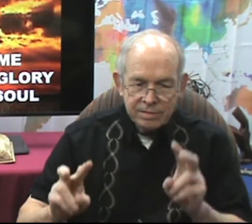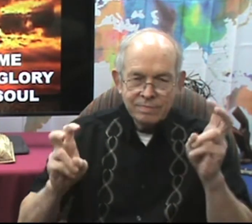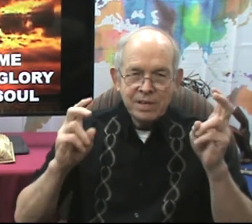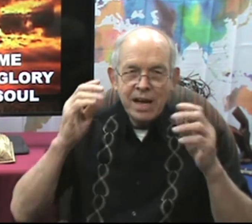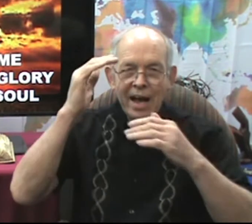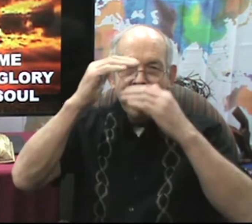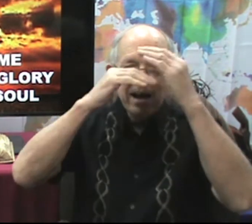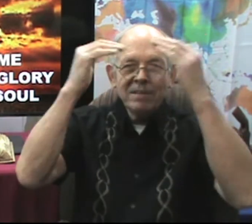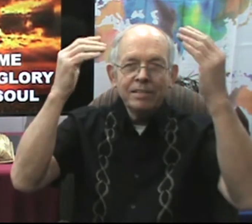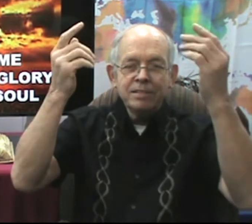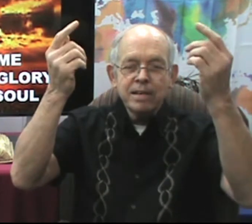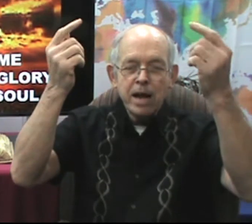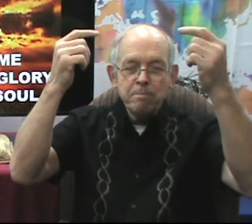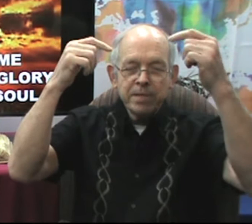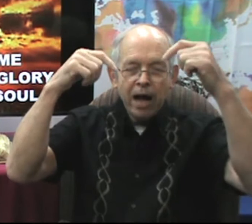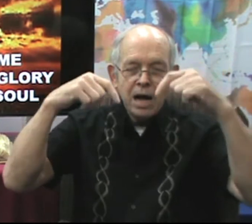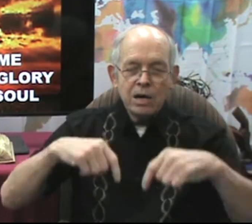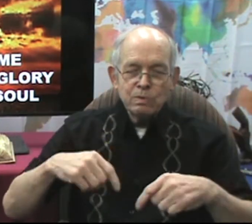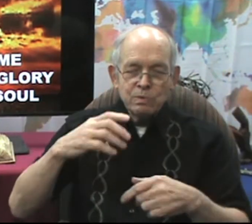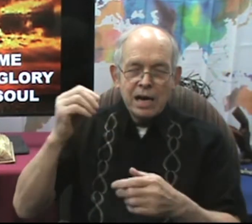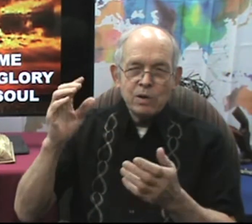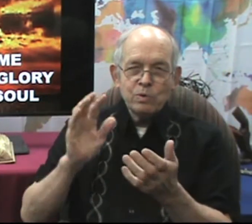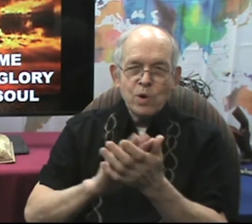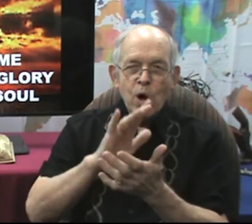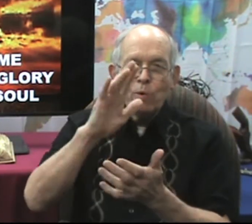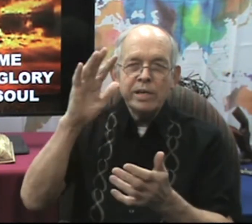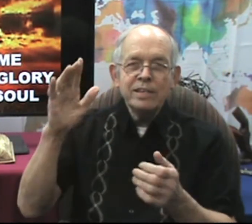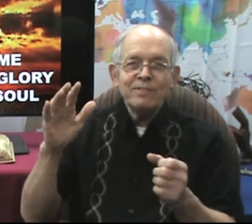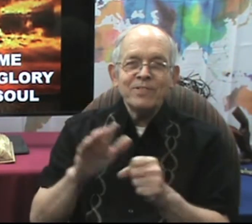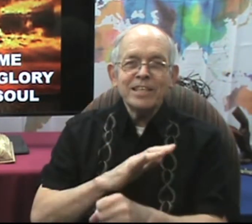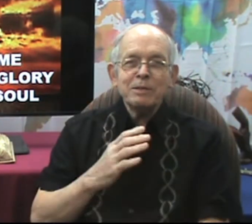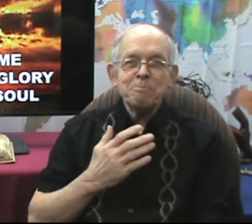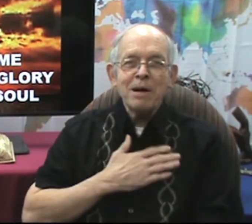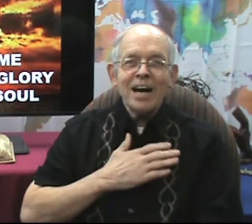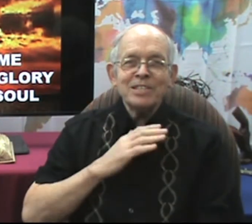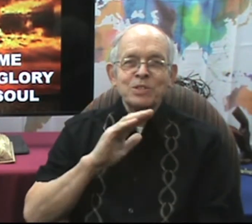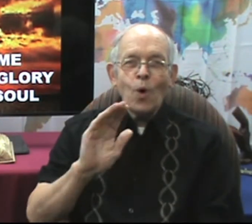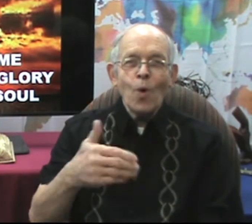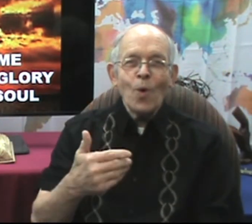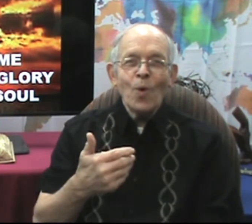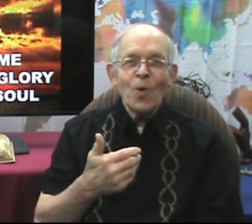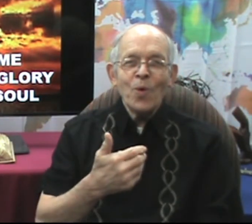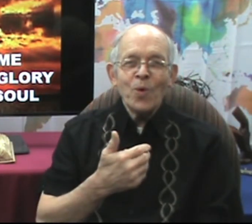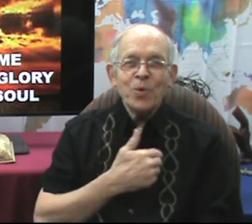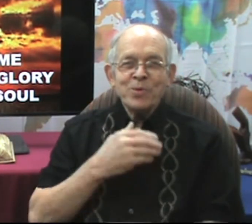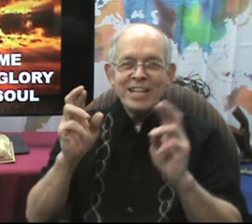Heaven came down and glory filled my soul. Ready?